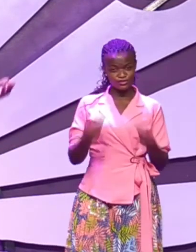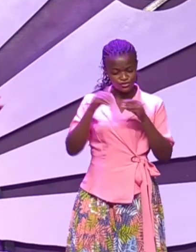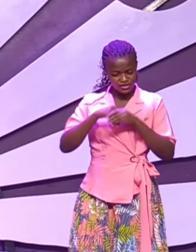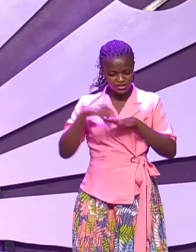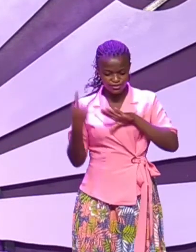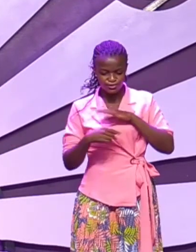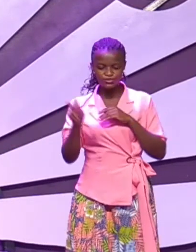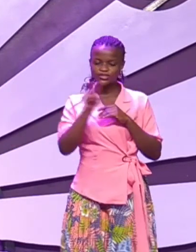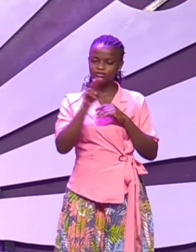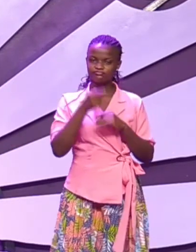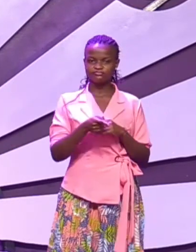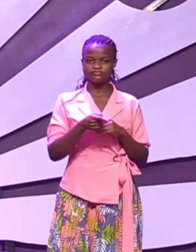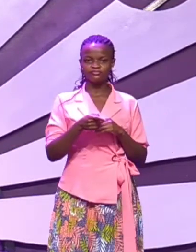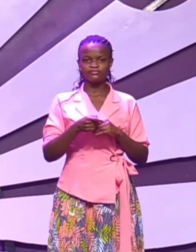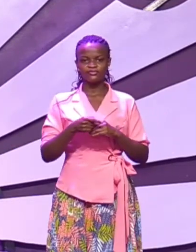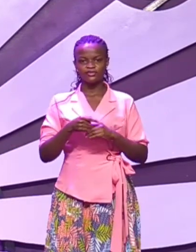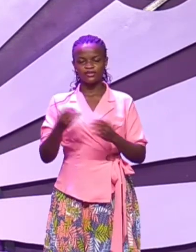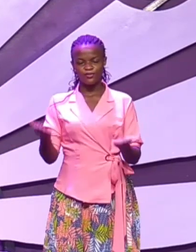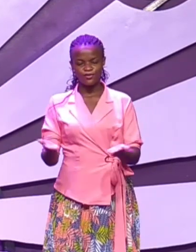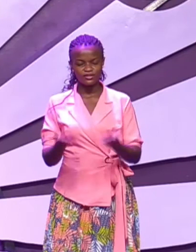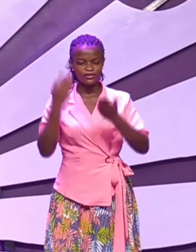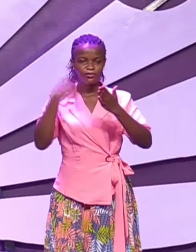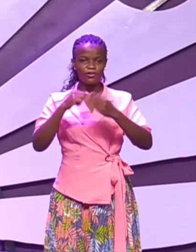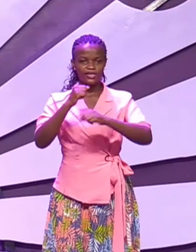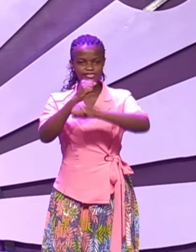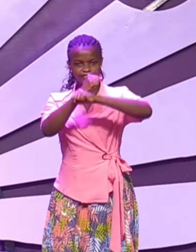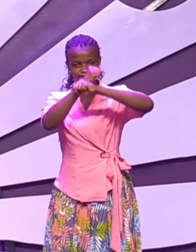raise the shield of faith